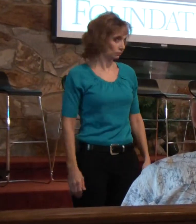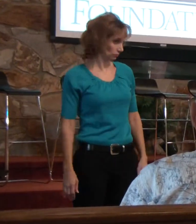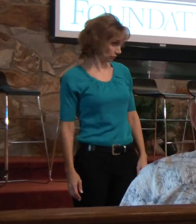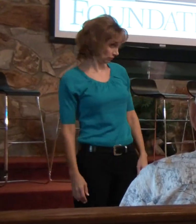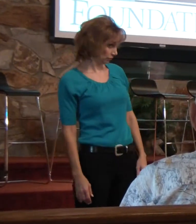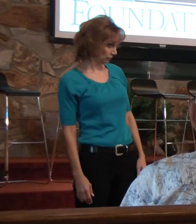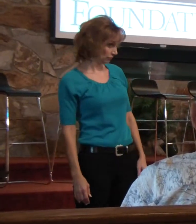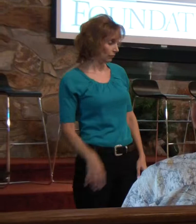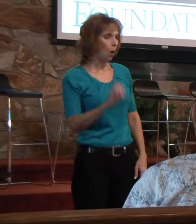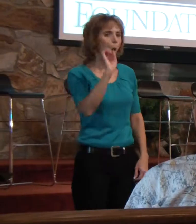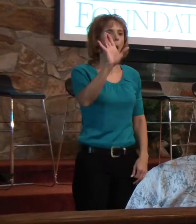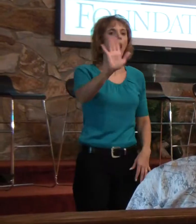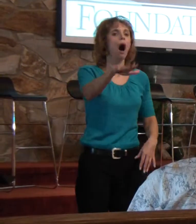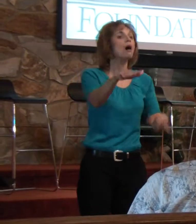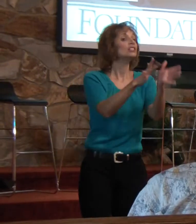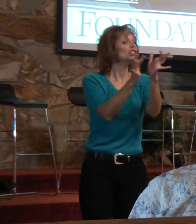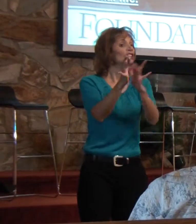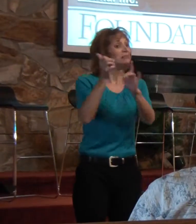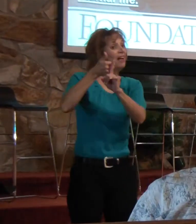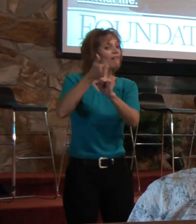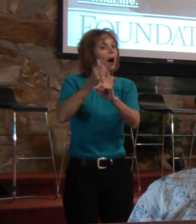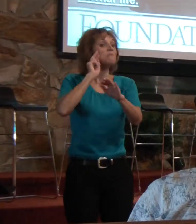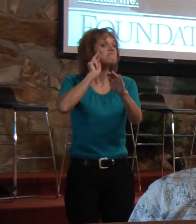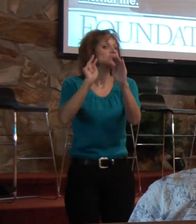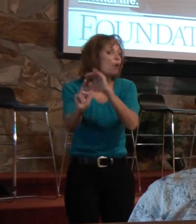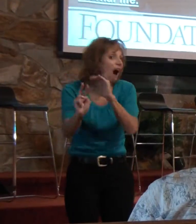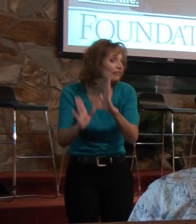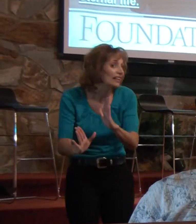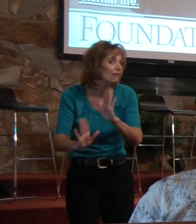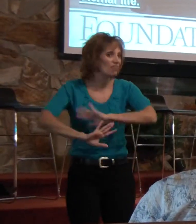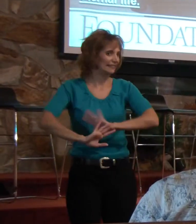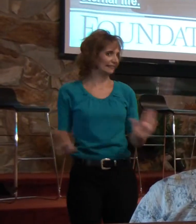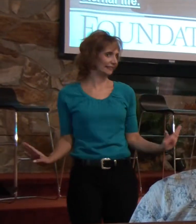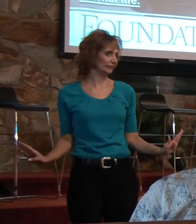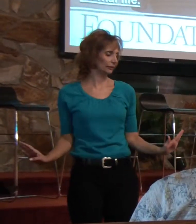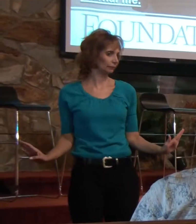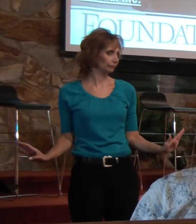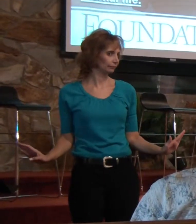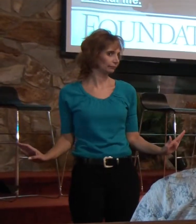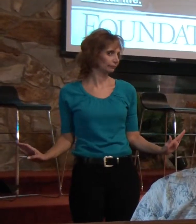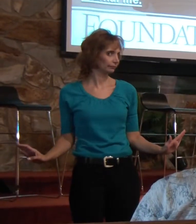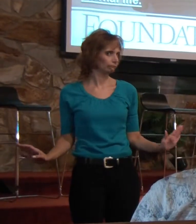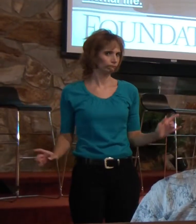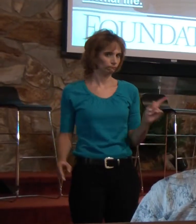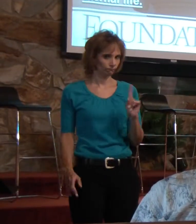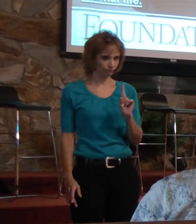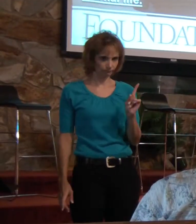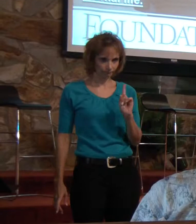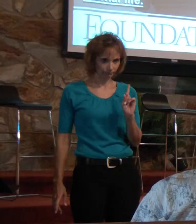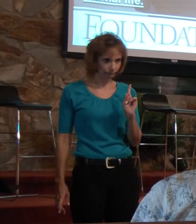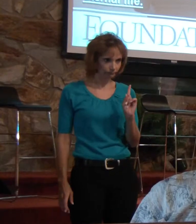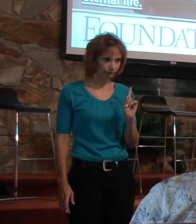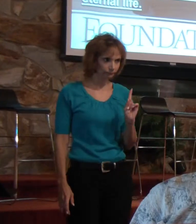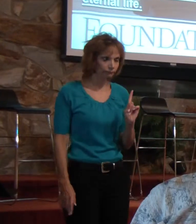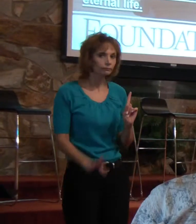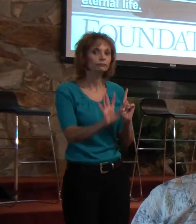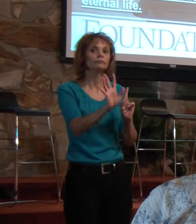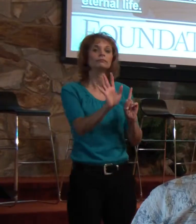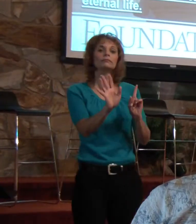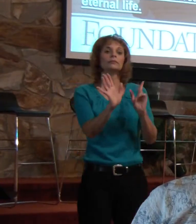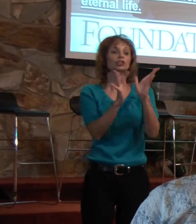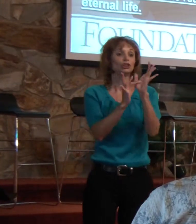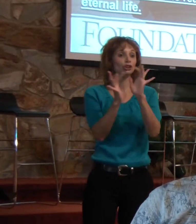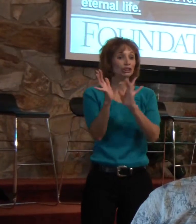Or that Jesus is a prophet. He's a mouthpiece of God. But this morning I want us to see that Jesus